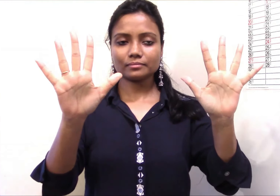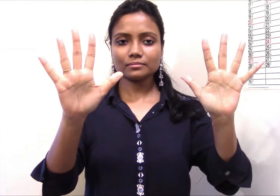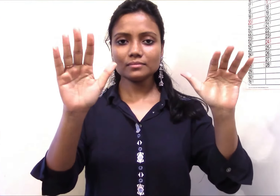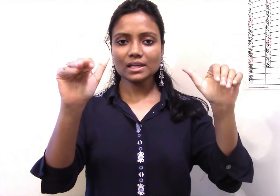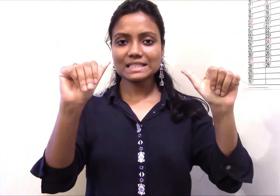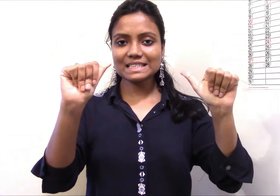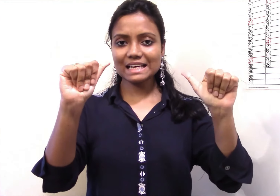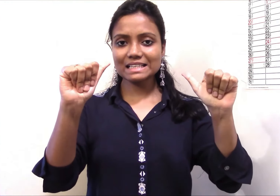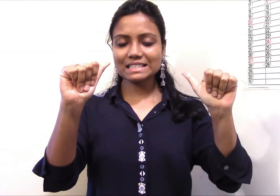Six.